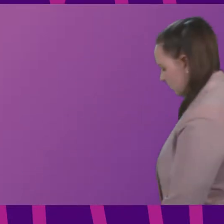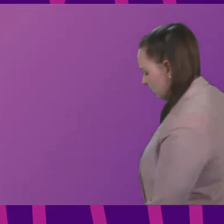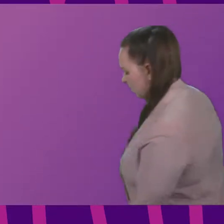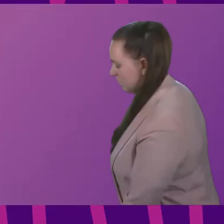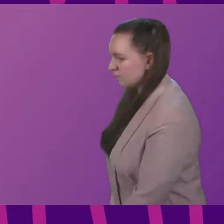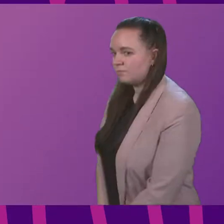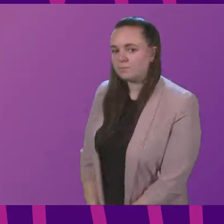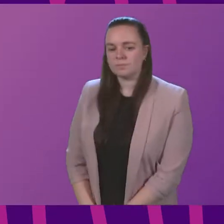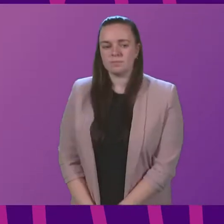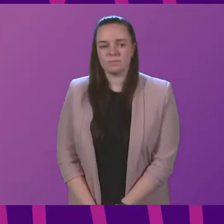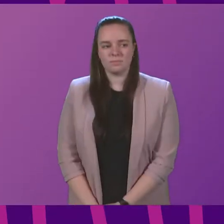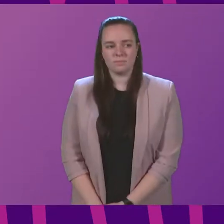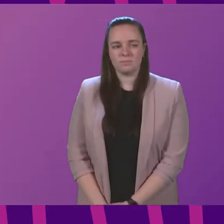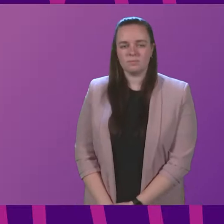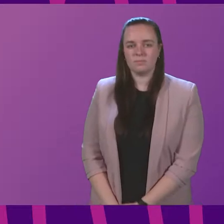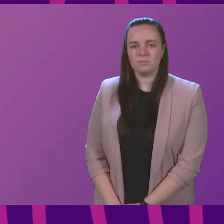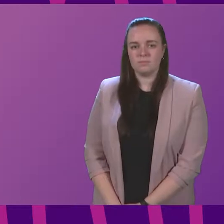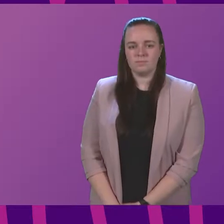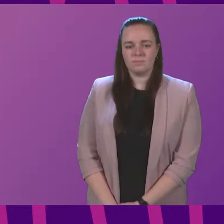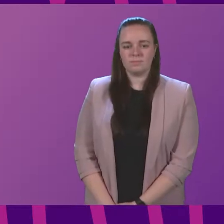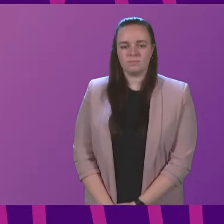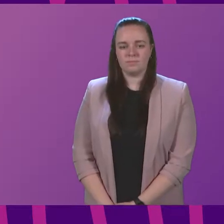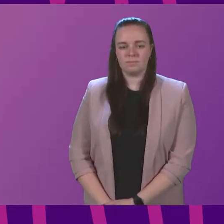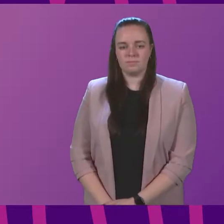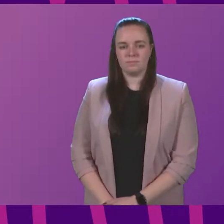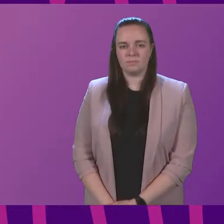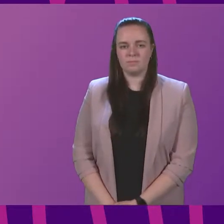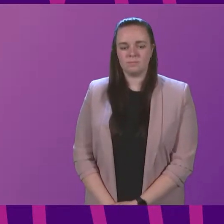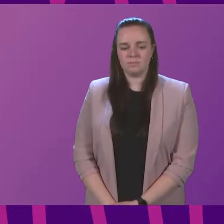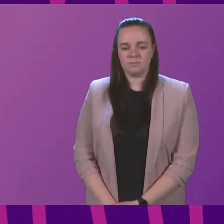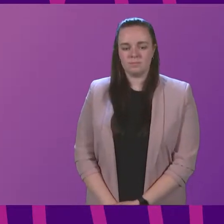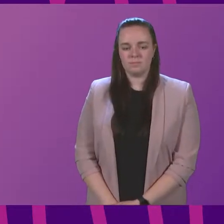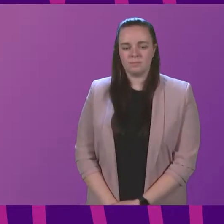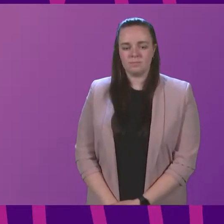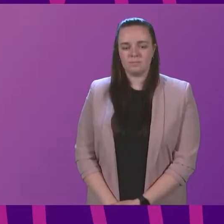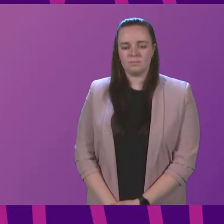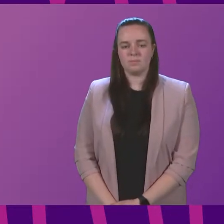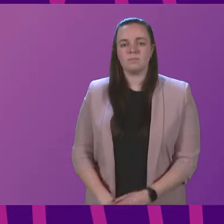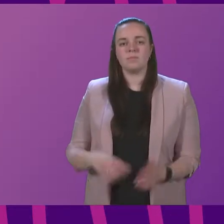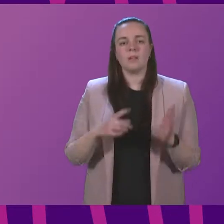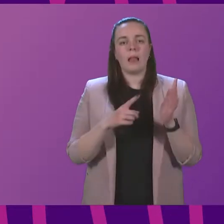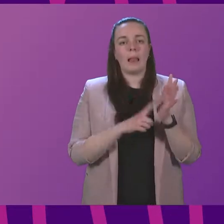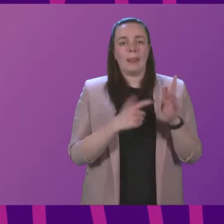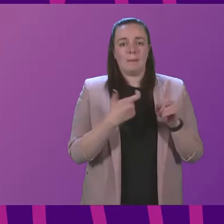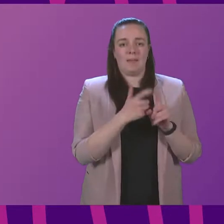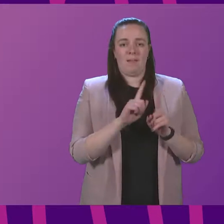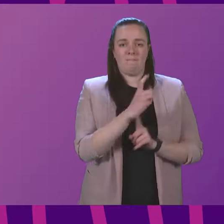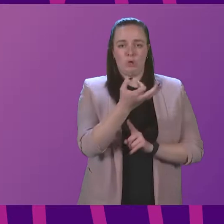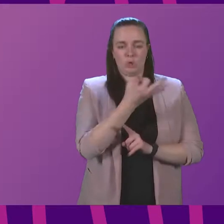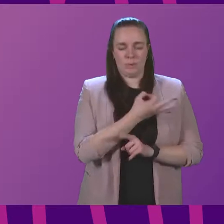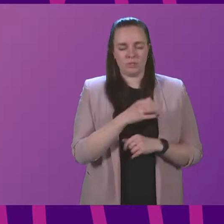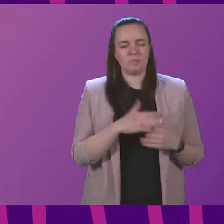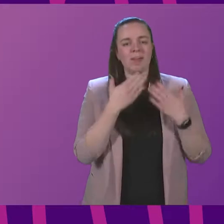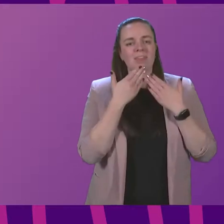question would press the request to speak button, so place an R in the chat function if they joining us online. And I call on Liam Kerr. Thank you,